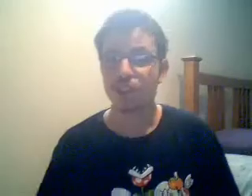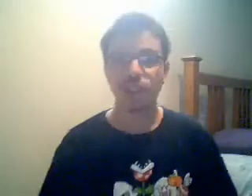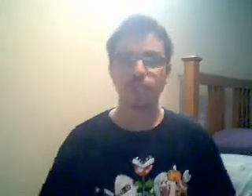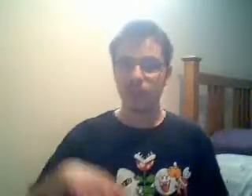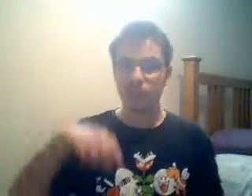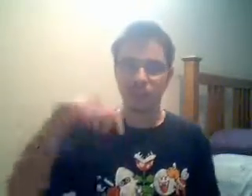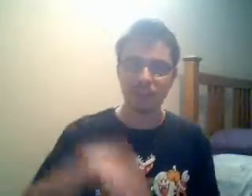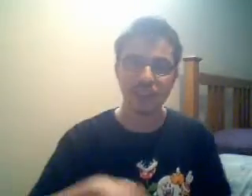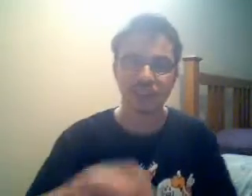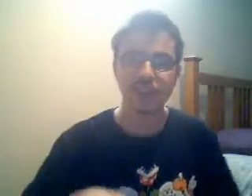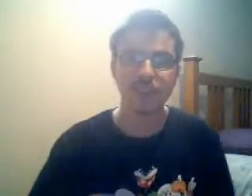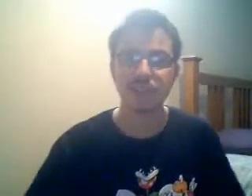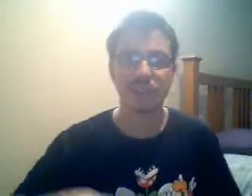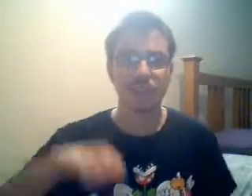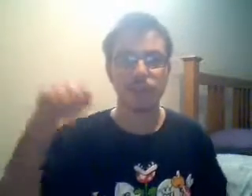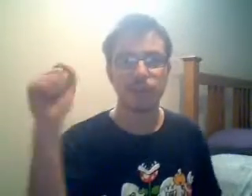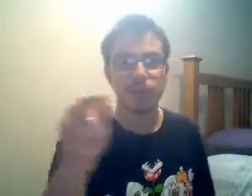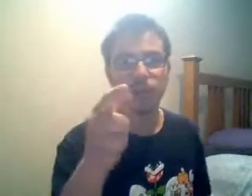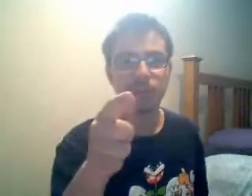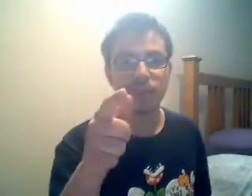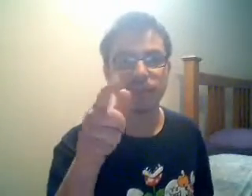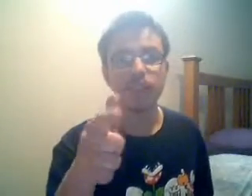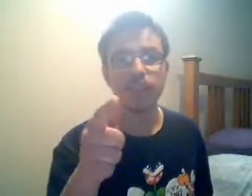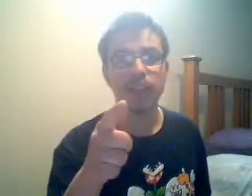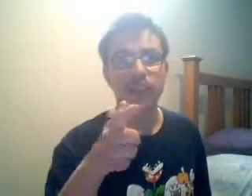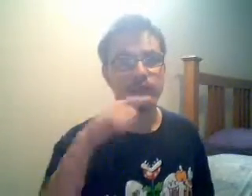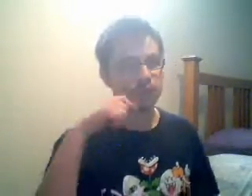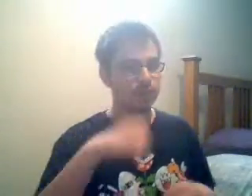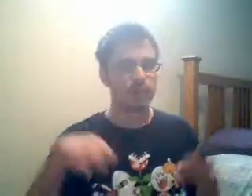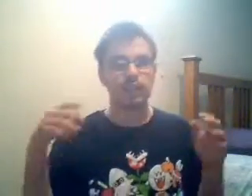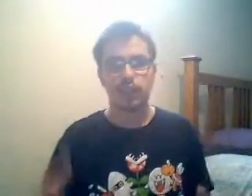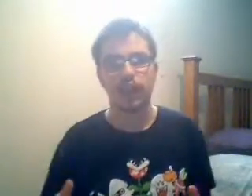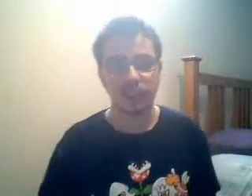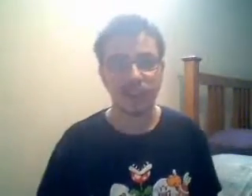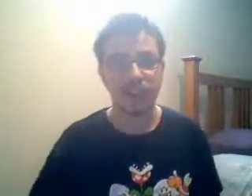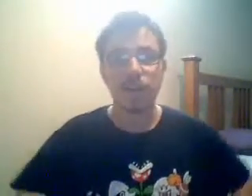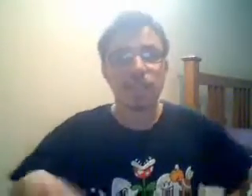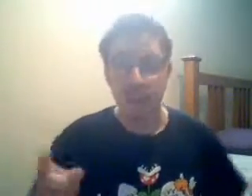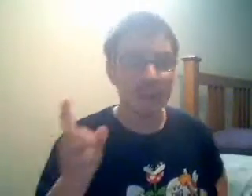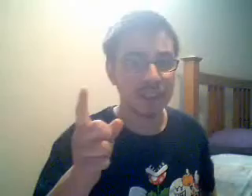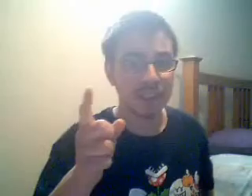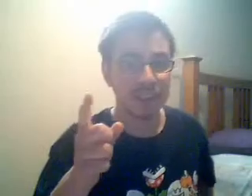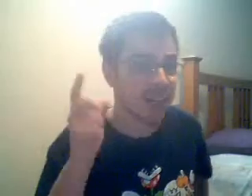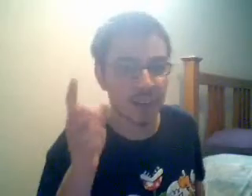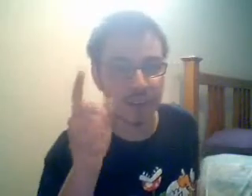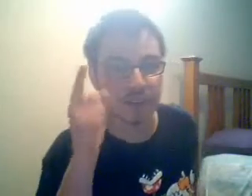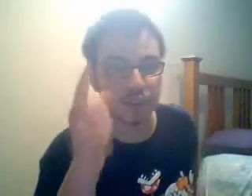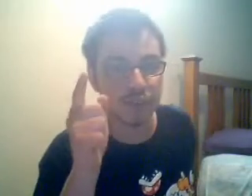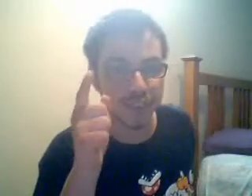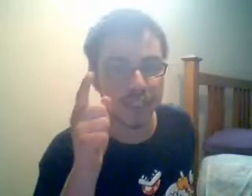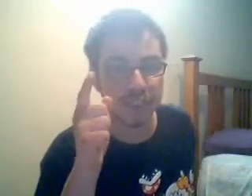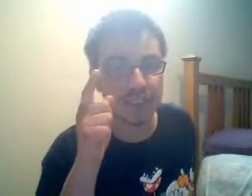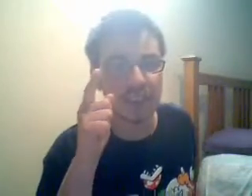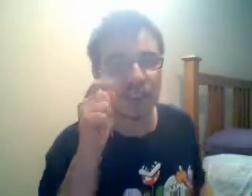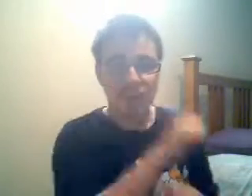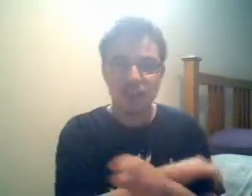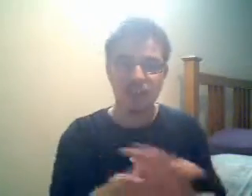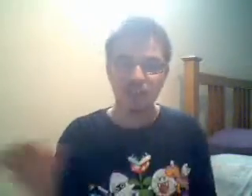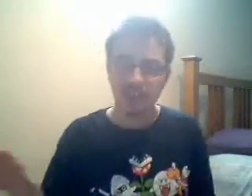So I can make the same same videos that I've been making you guys for the same time. But I have a little twist. During